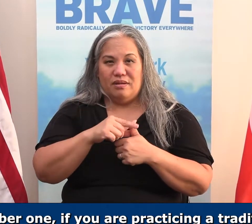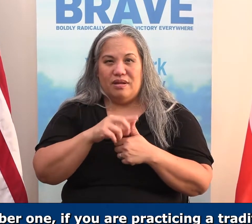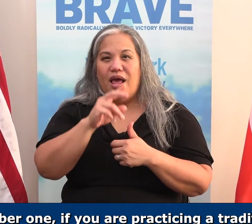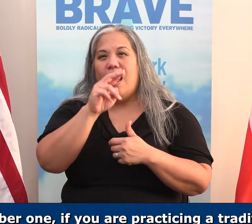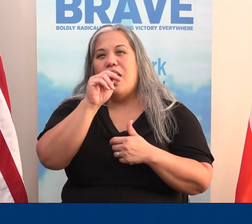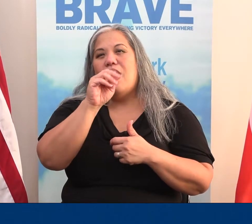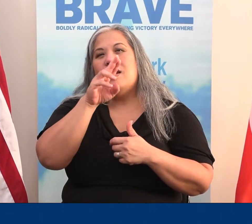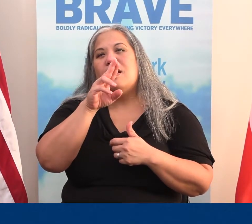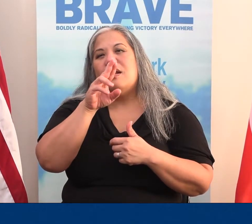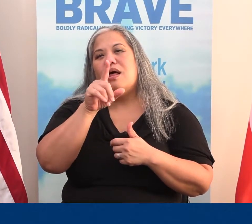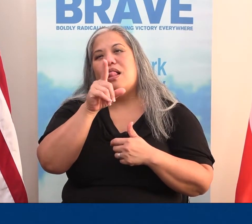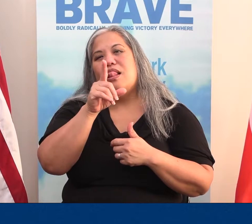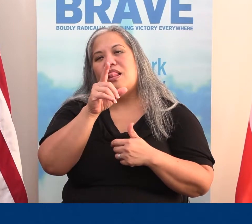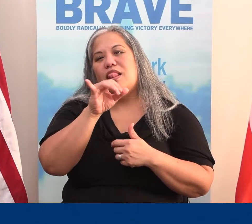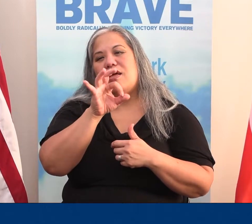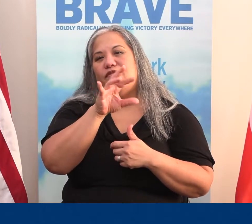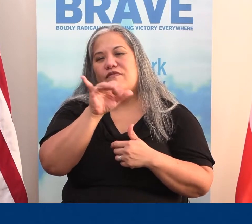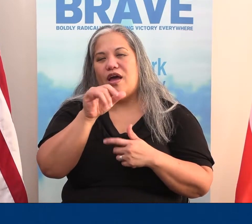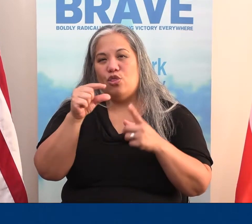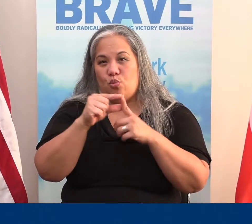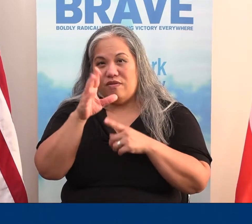word of God, number one, you nullify the word of God.